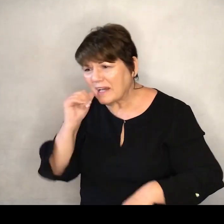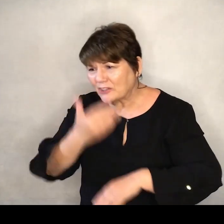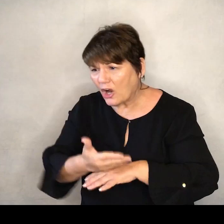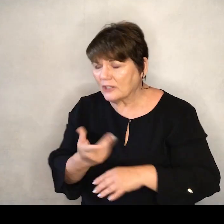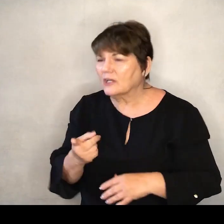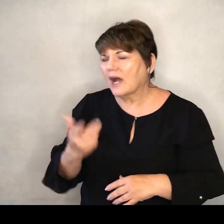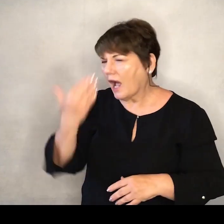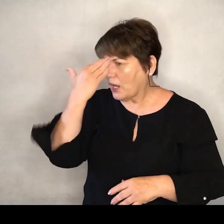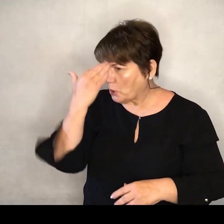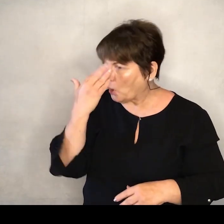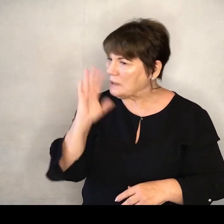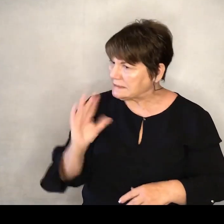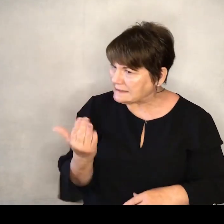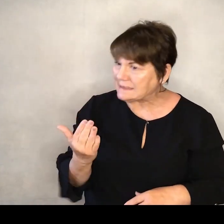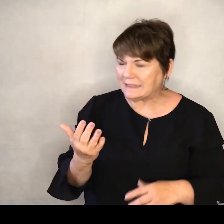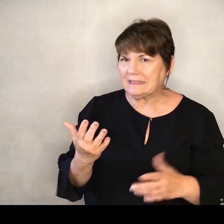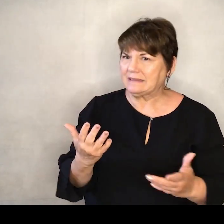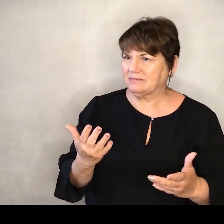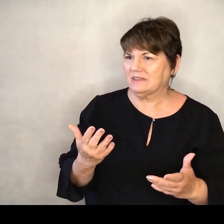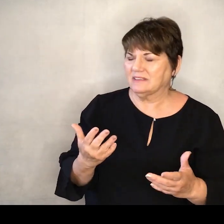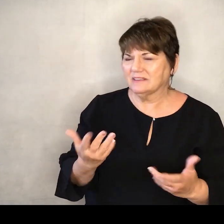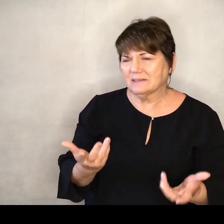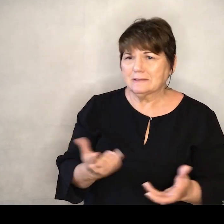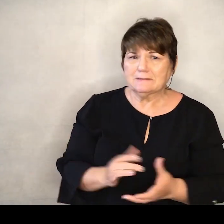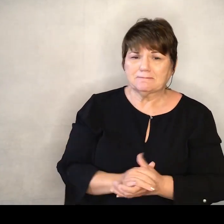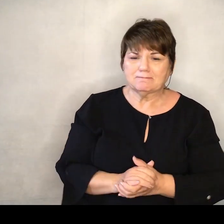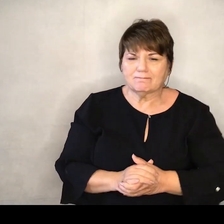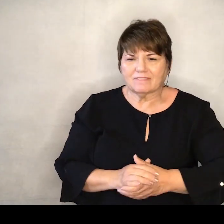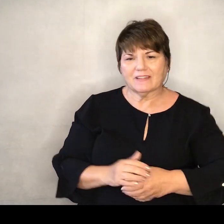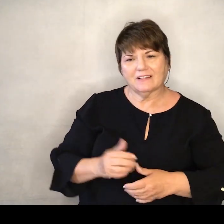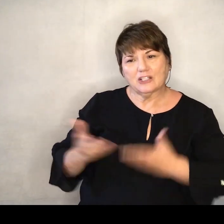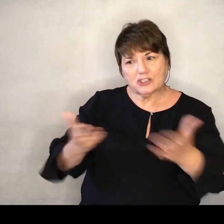I know it looks like it's self-serving, and it is